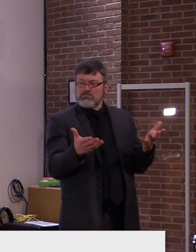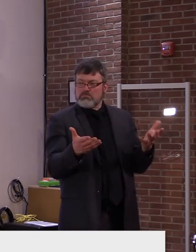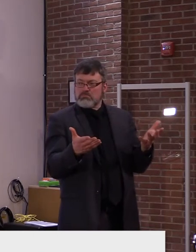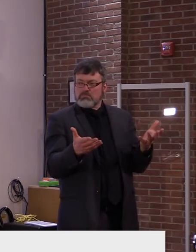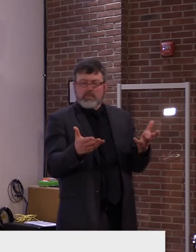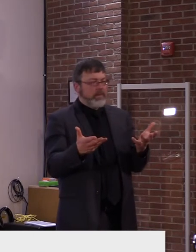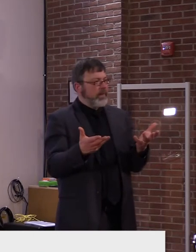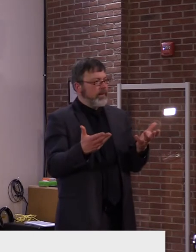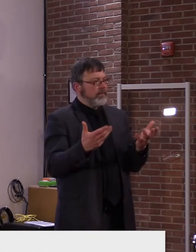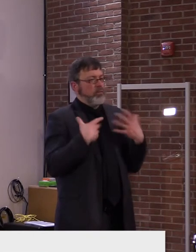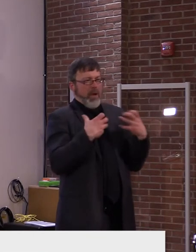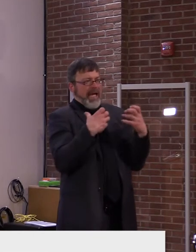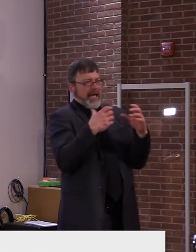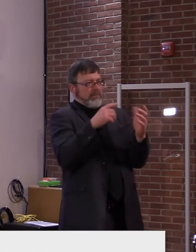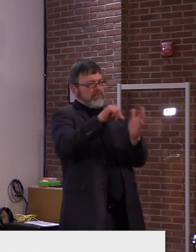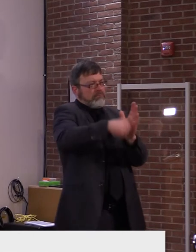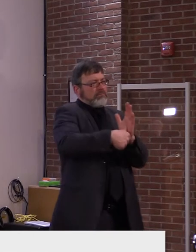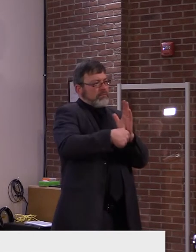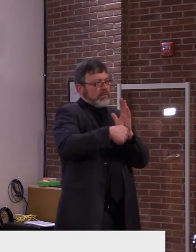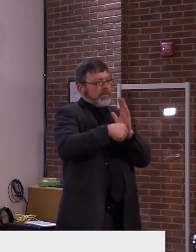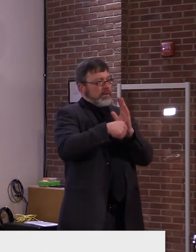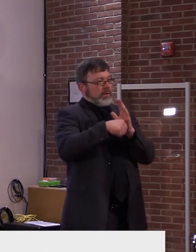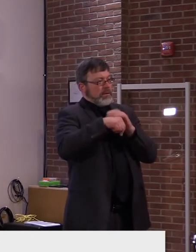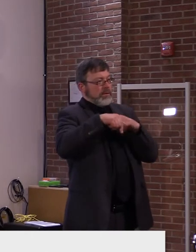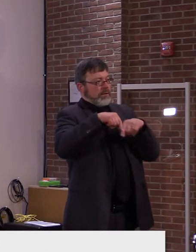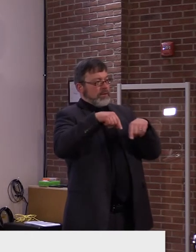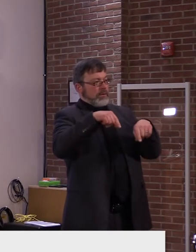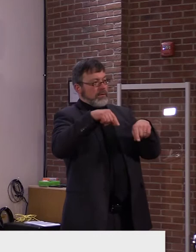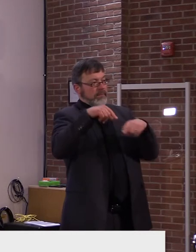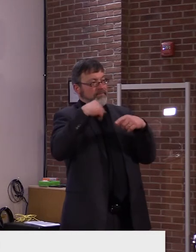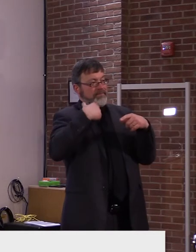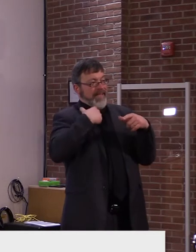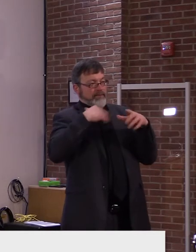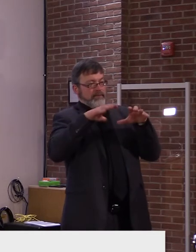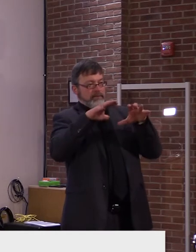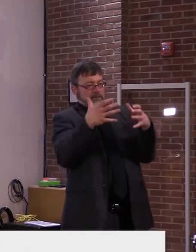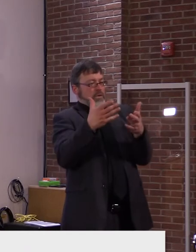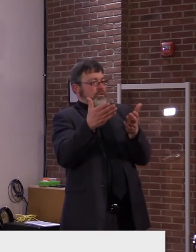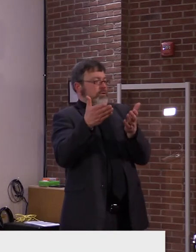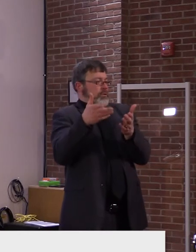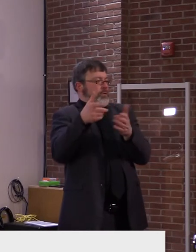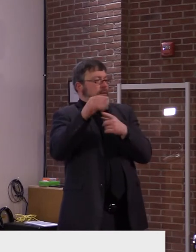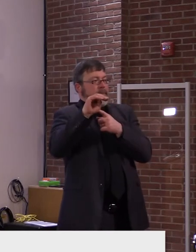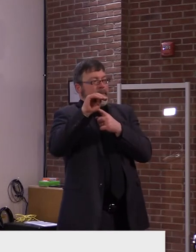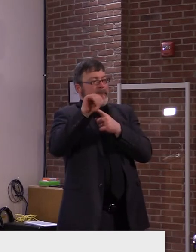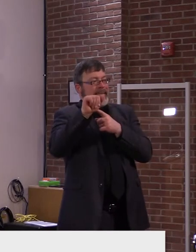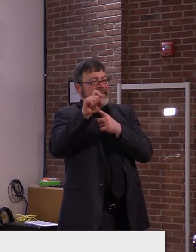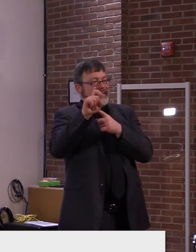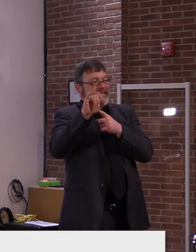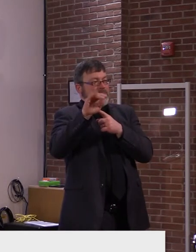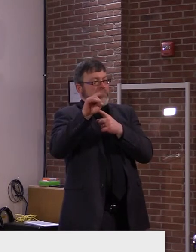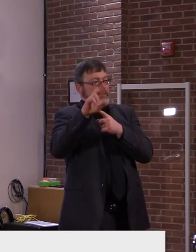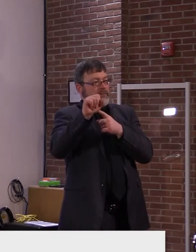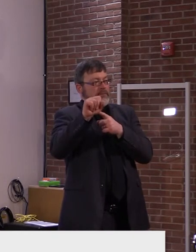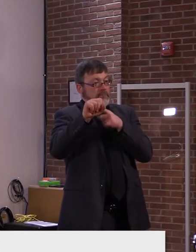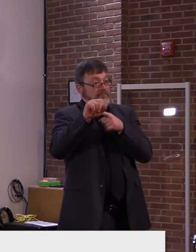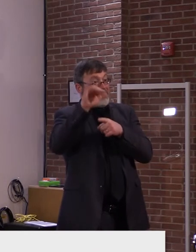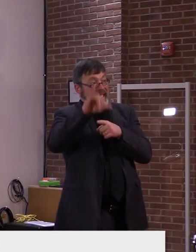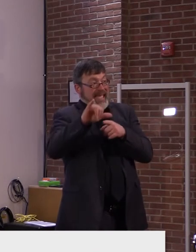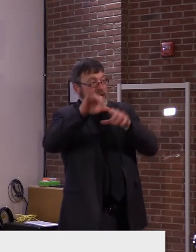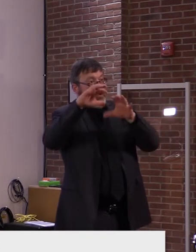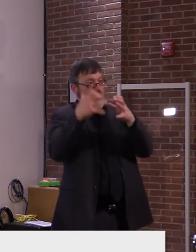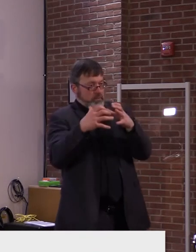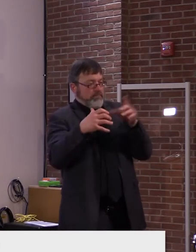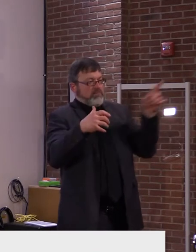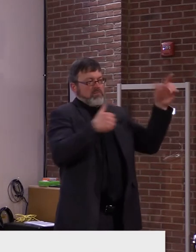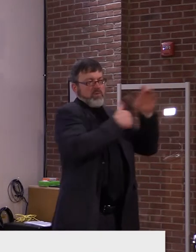Maximus, which is, uh, what we use for, uh, Medicaid as well, uh, manning some of the call center at the call